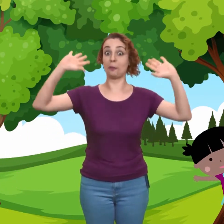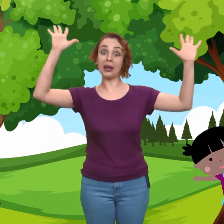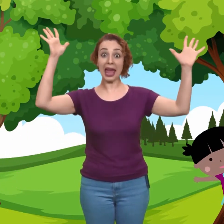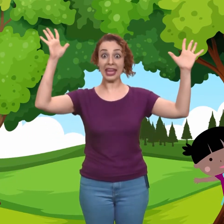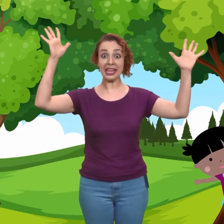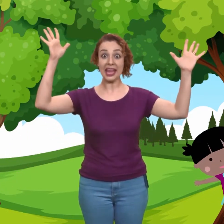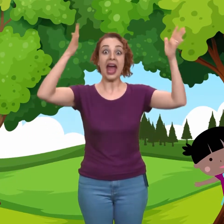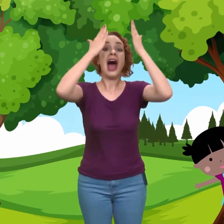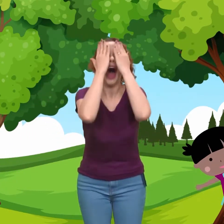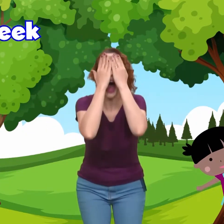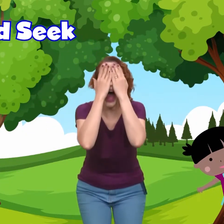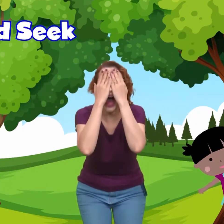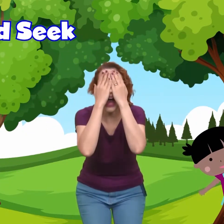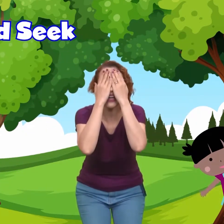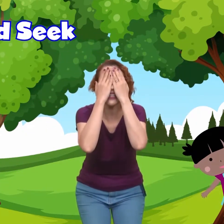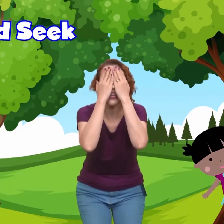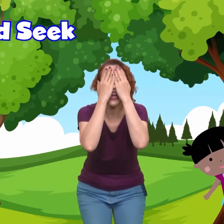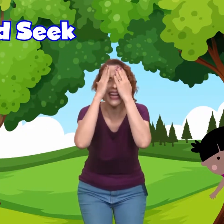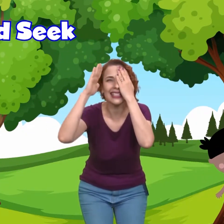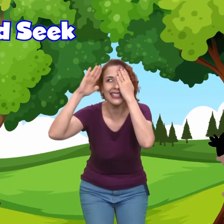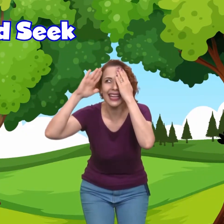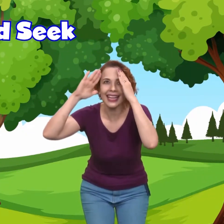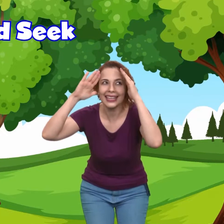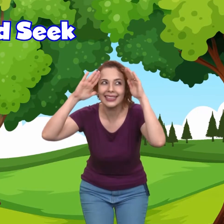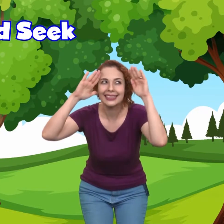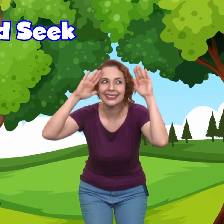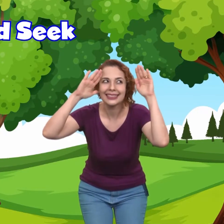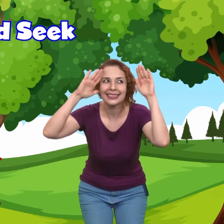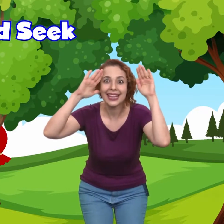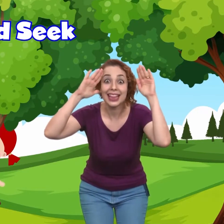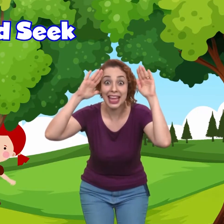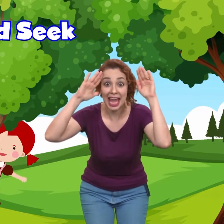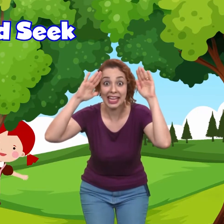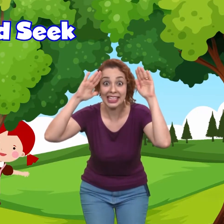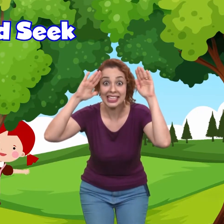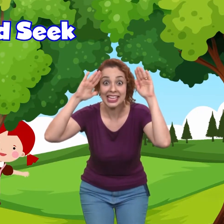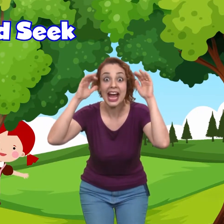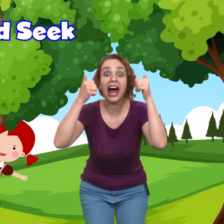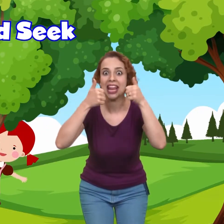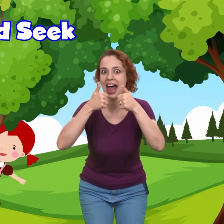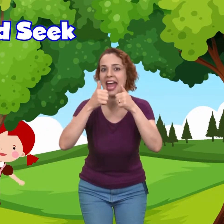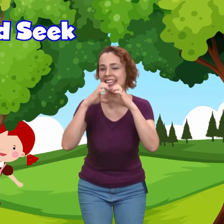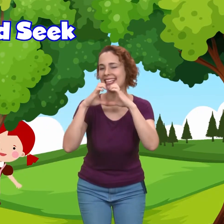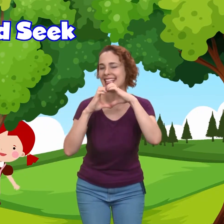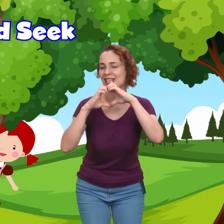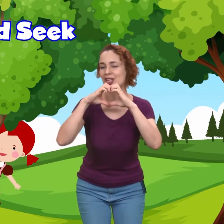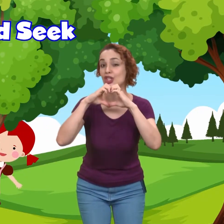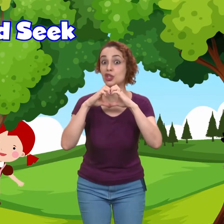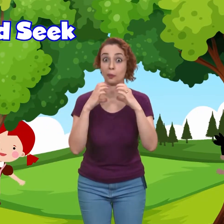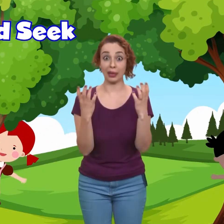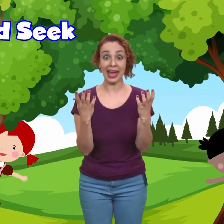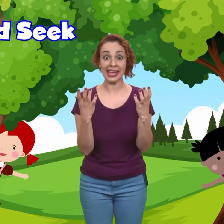play hide and seek. They like to play